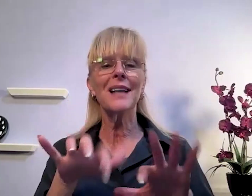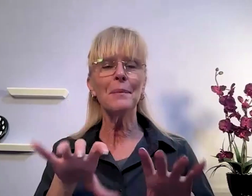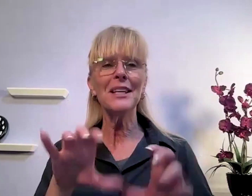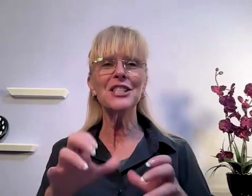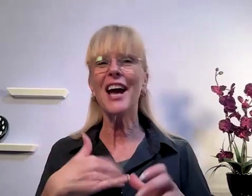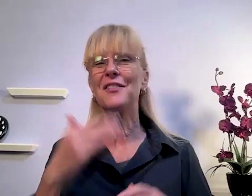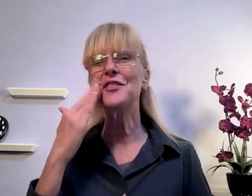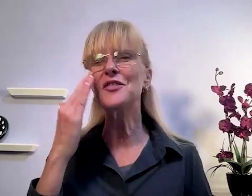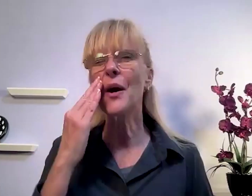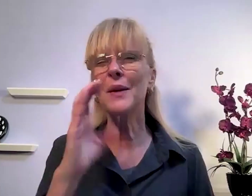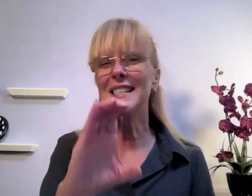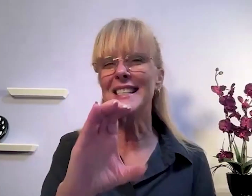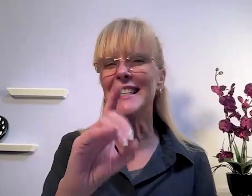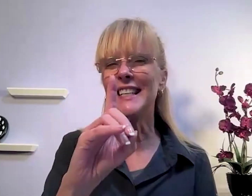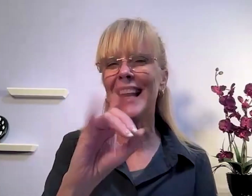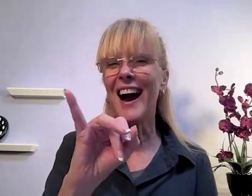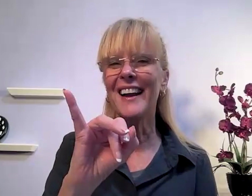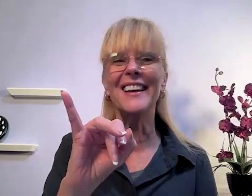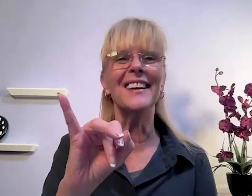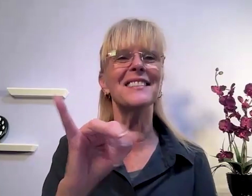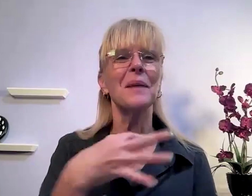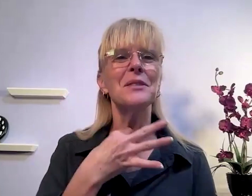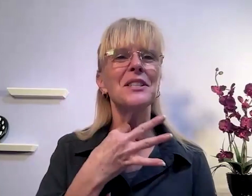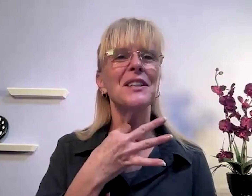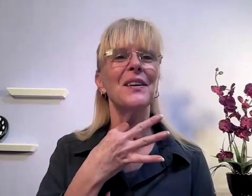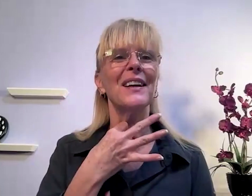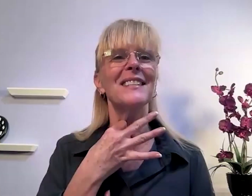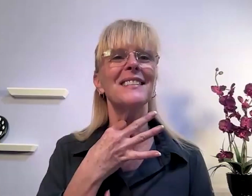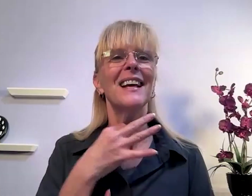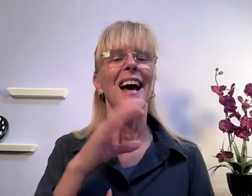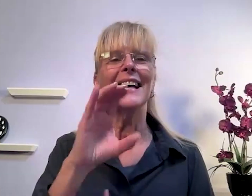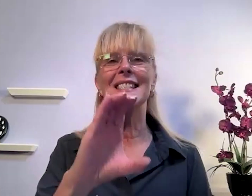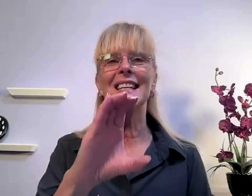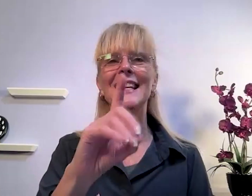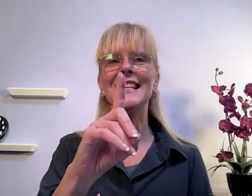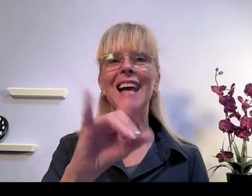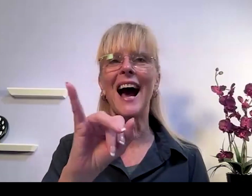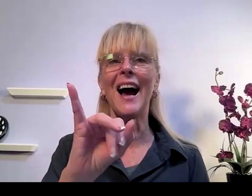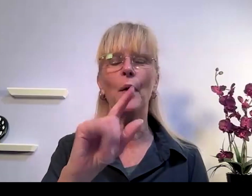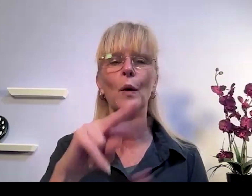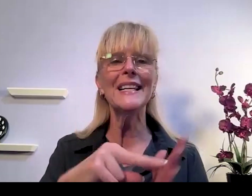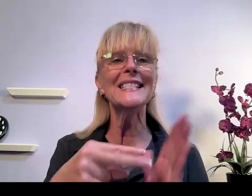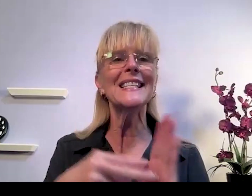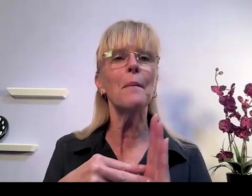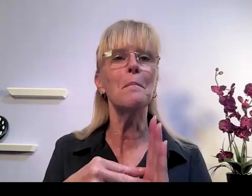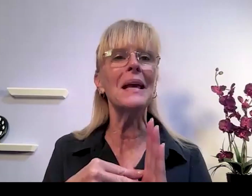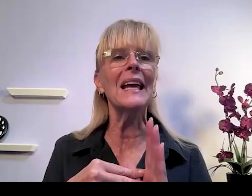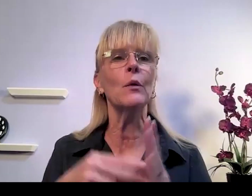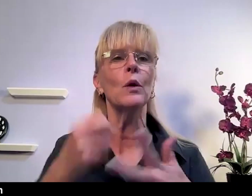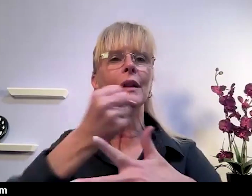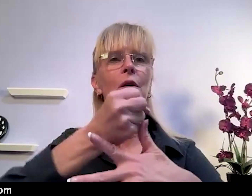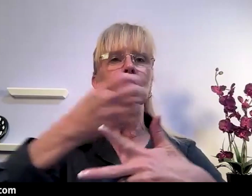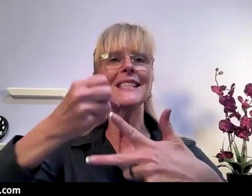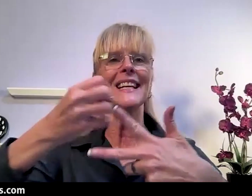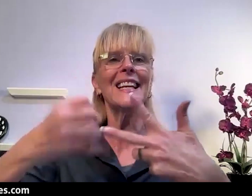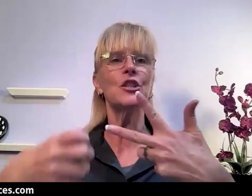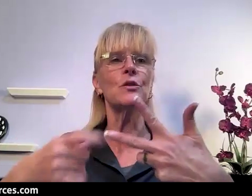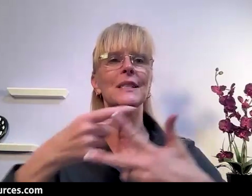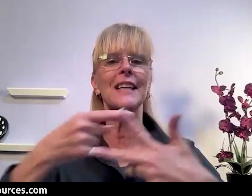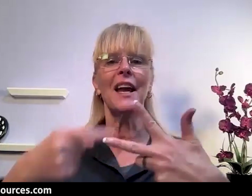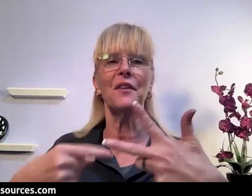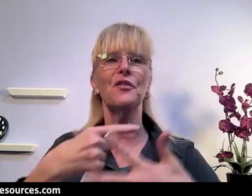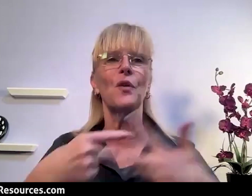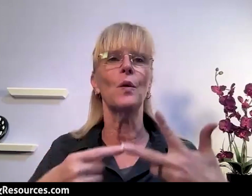type in the chat if you know what a CDI is I'm just curious a CDI what does that mean what do those